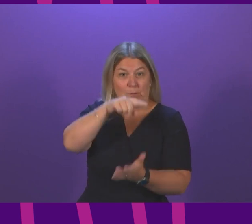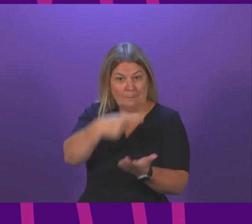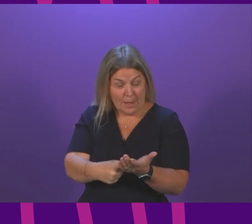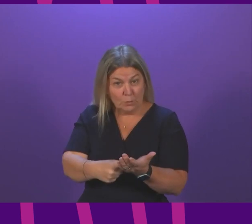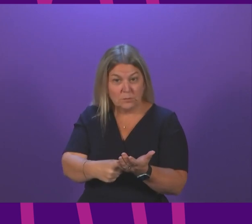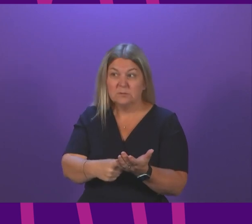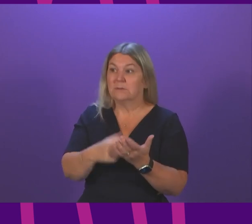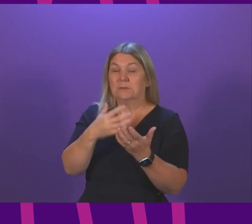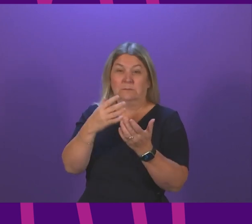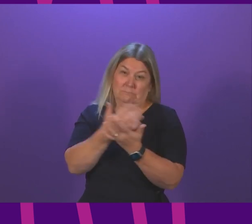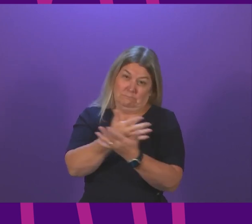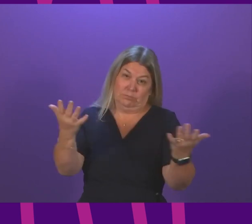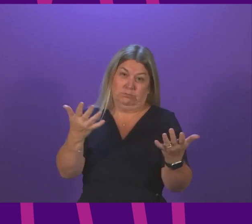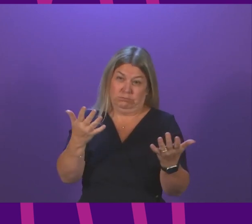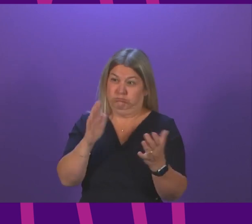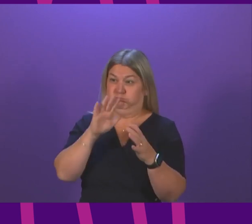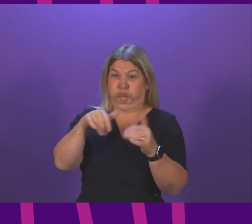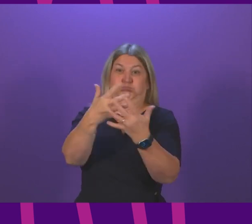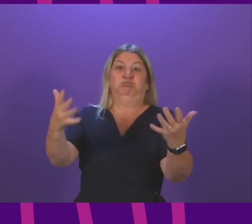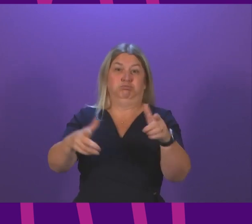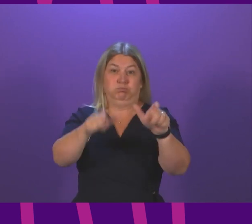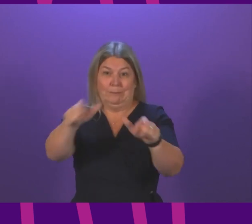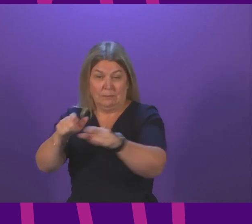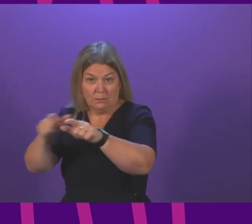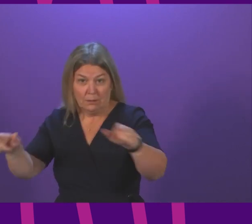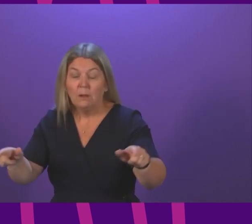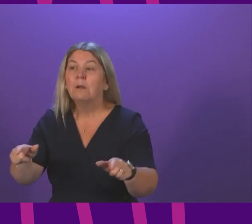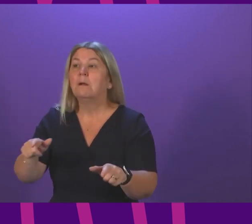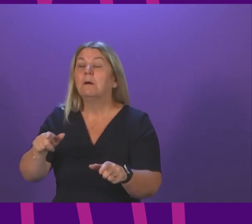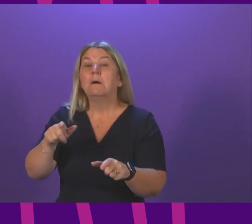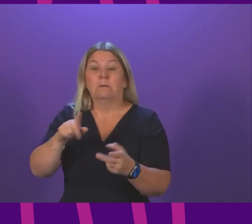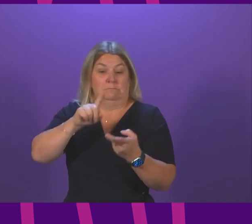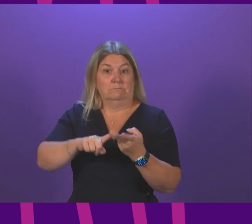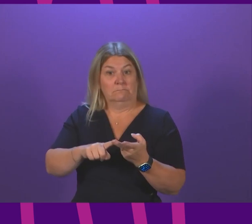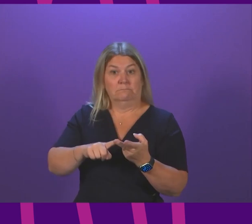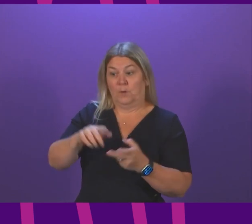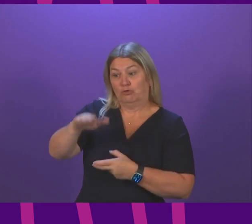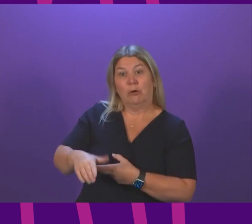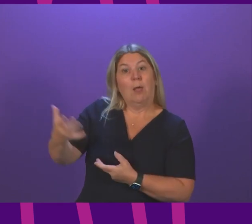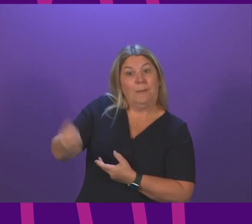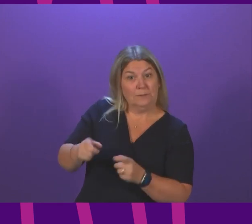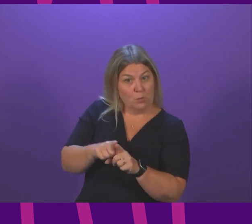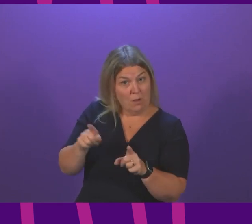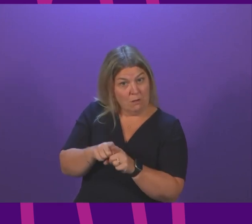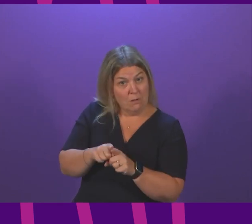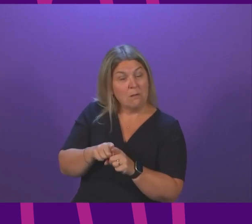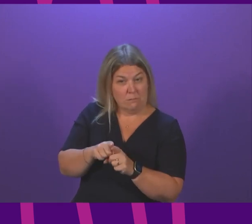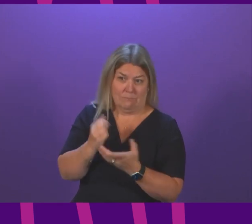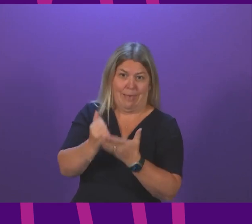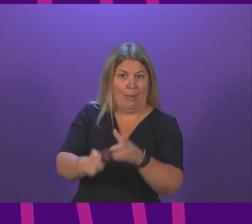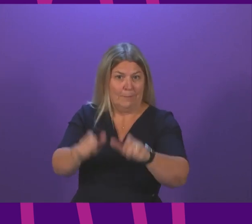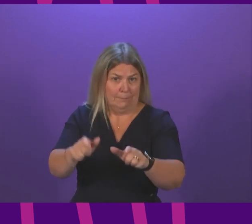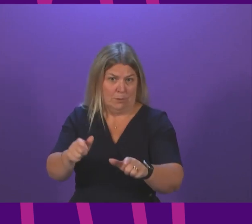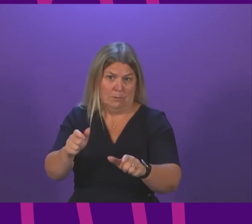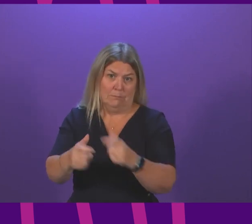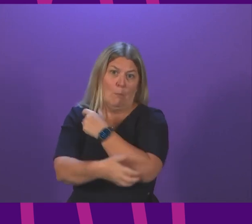,000 households. Of course, we have introduced the child payment which is also intended to help those living in poverty. I suspect Anna